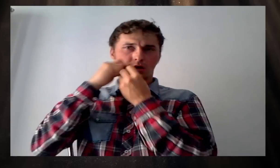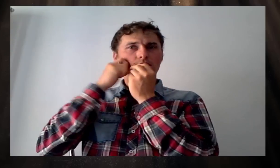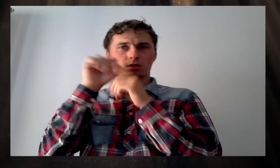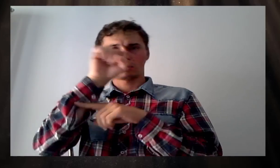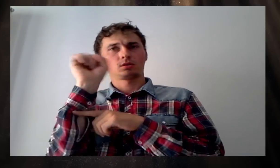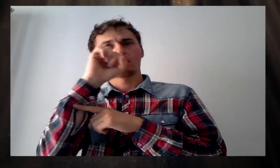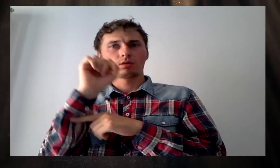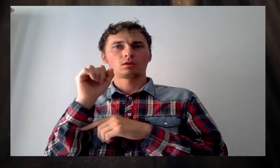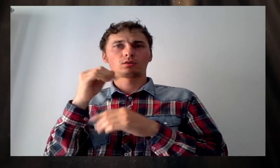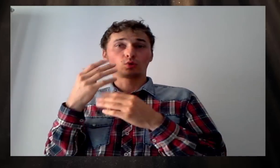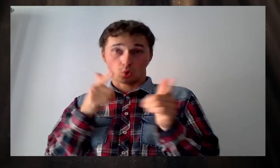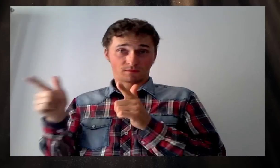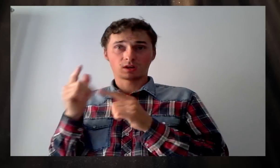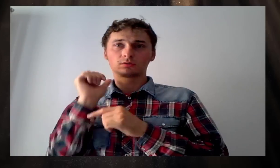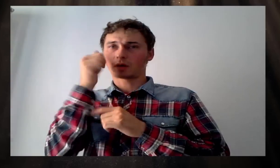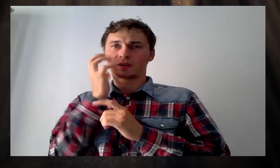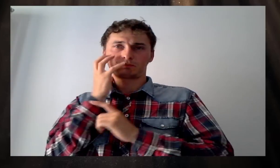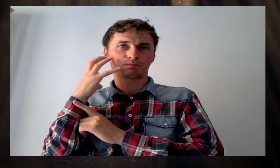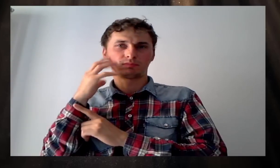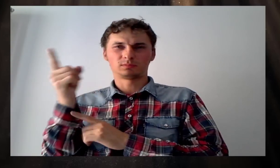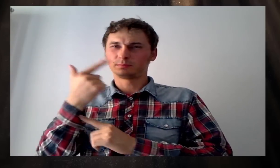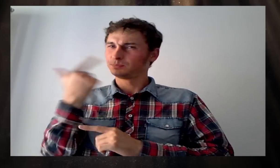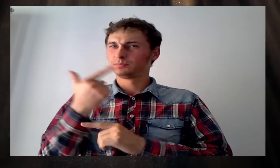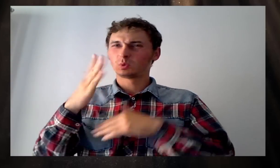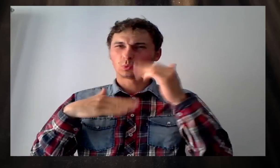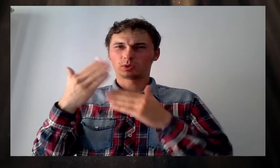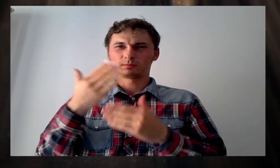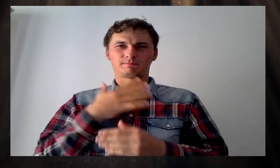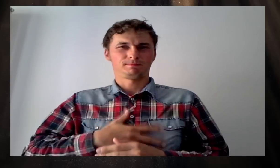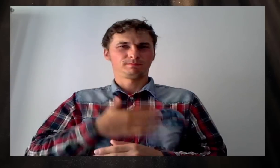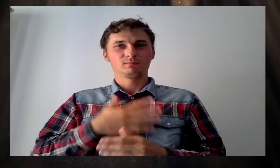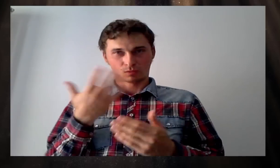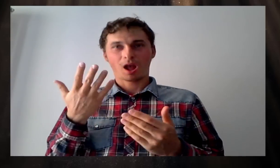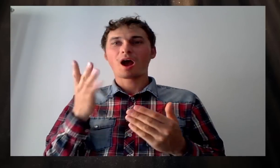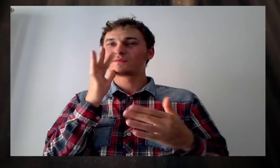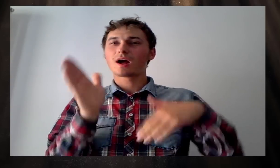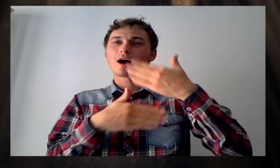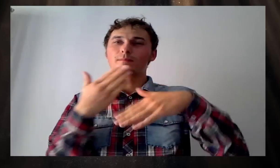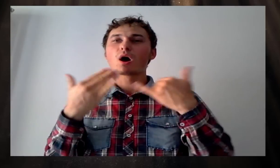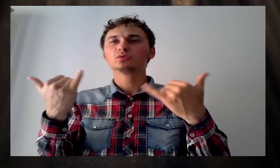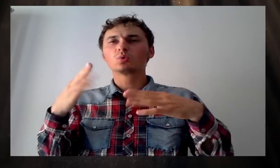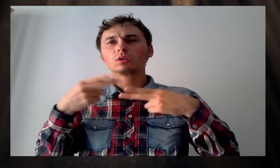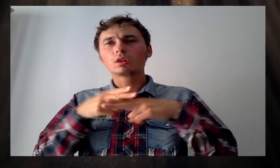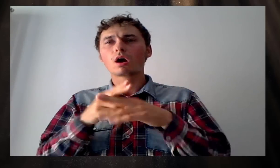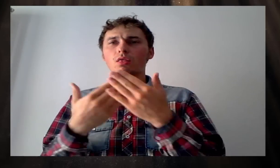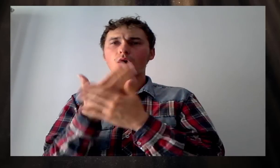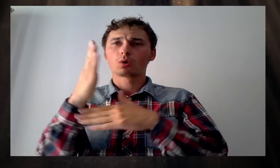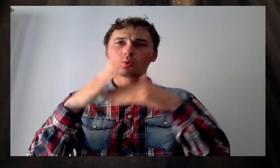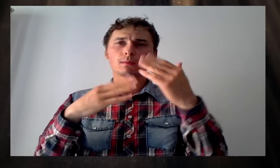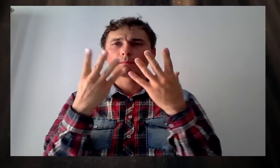hand.